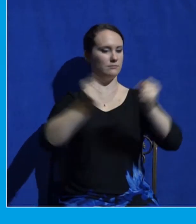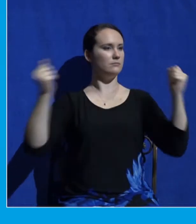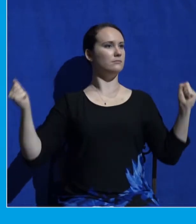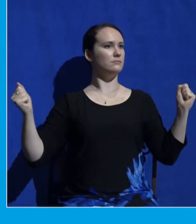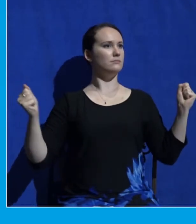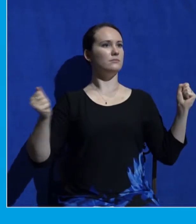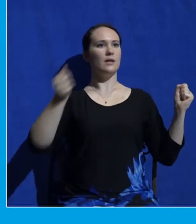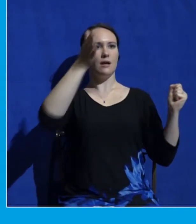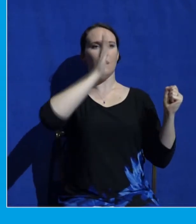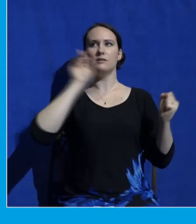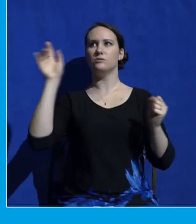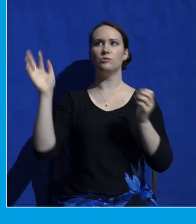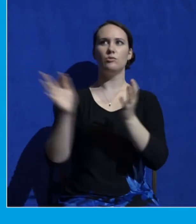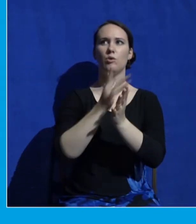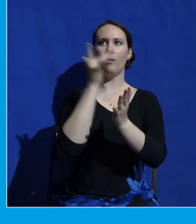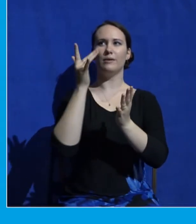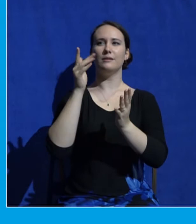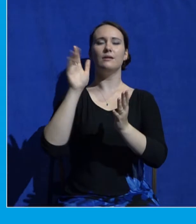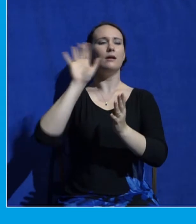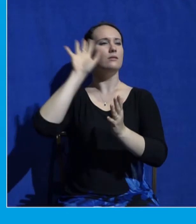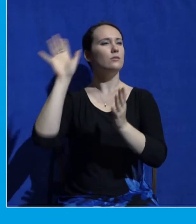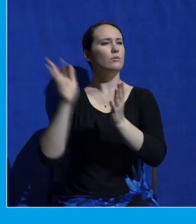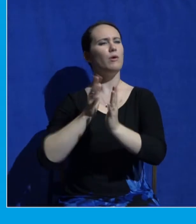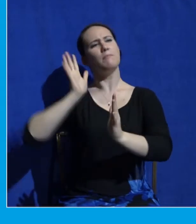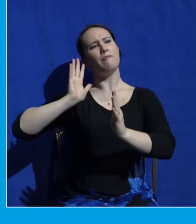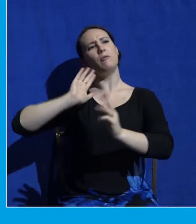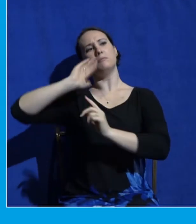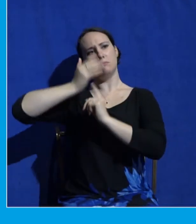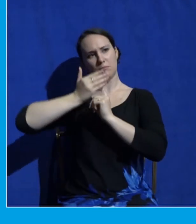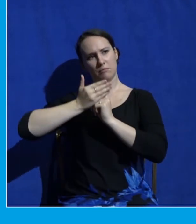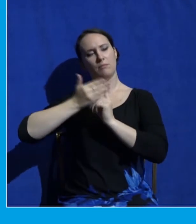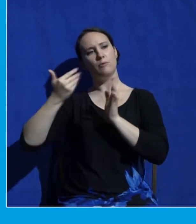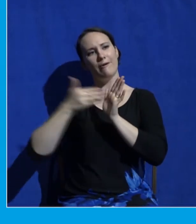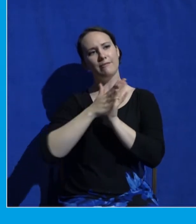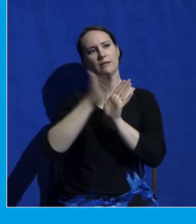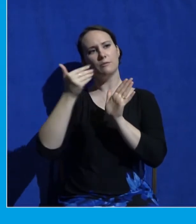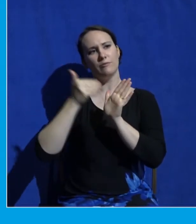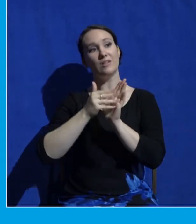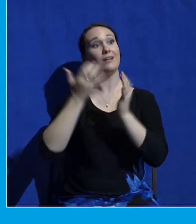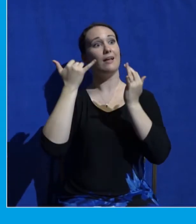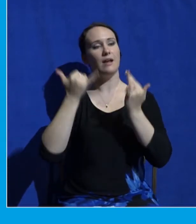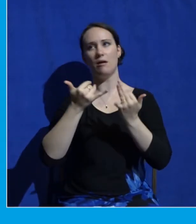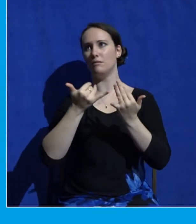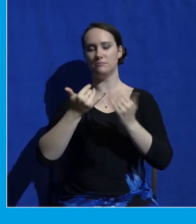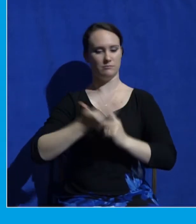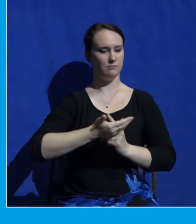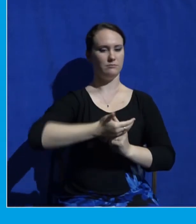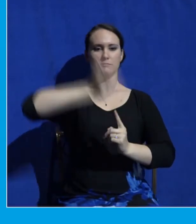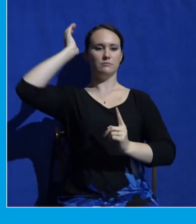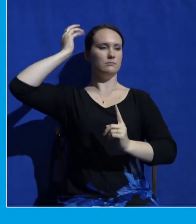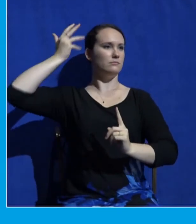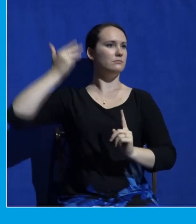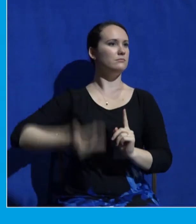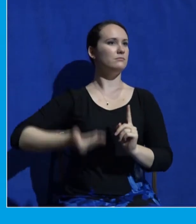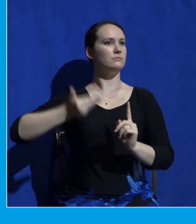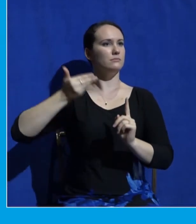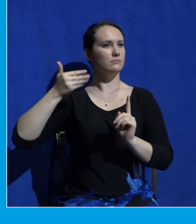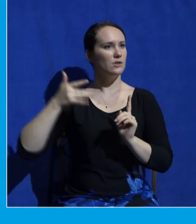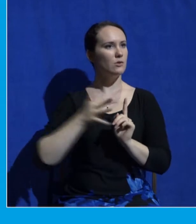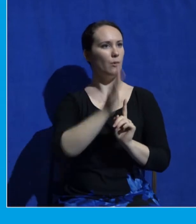radiating the glory of God in the flesh. This is Hebrews chapter 1, verse 3. You definitely don't have time to turn there, but talking about